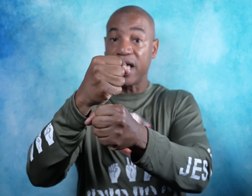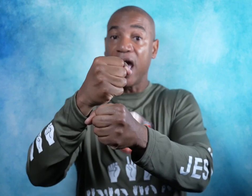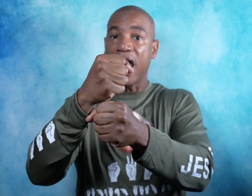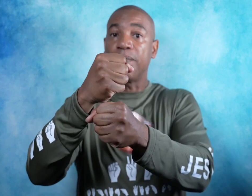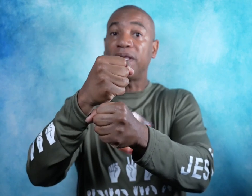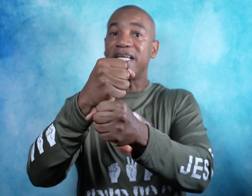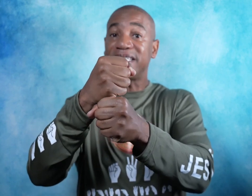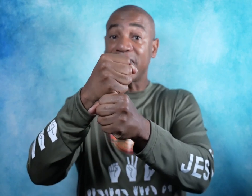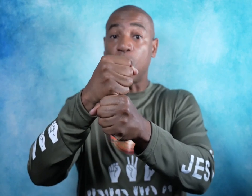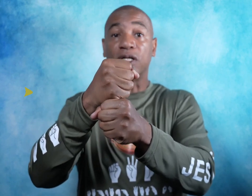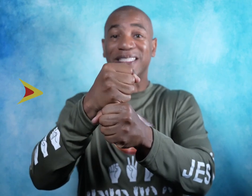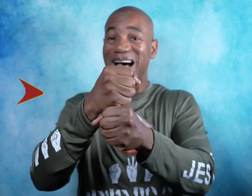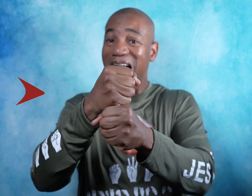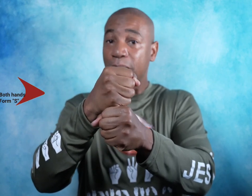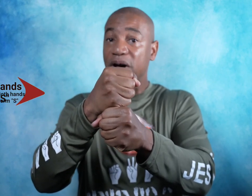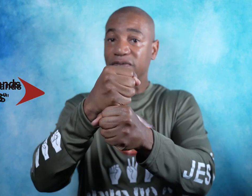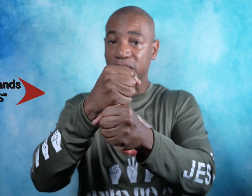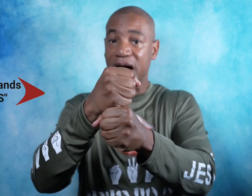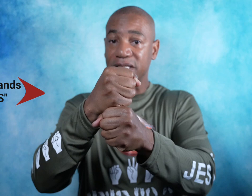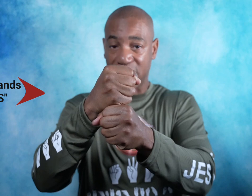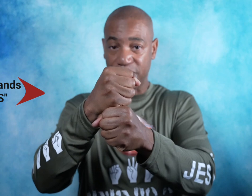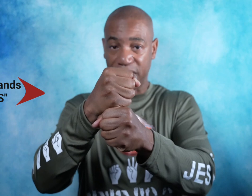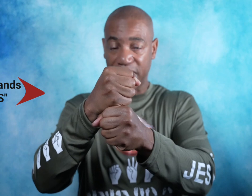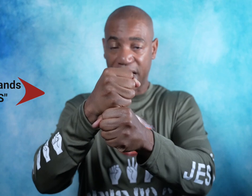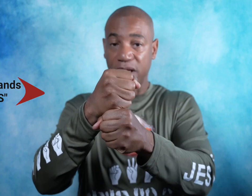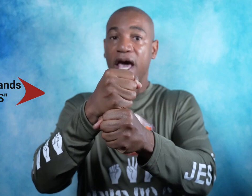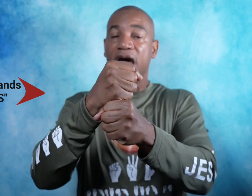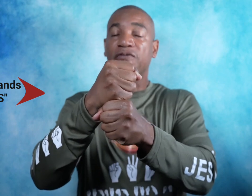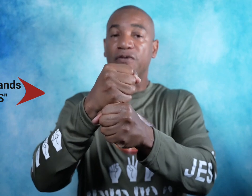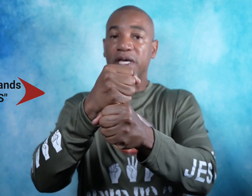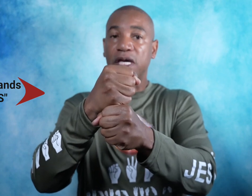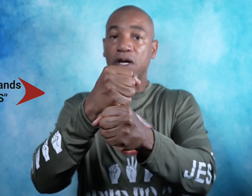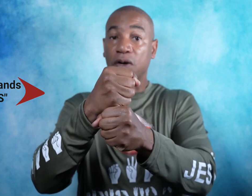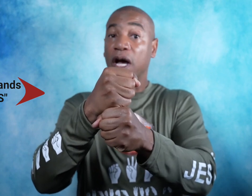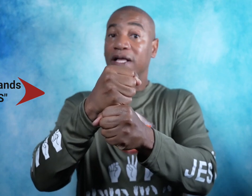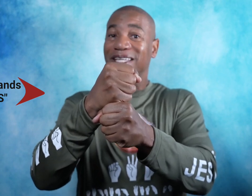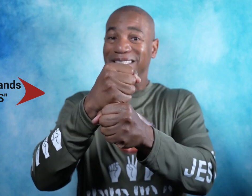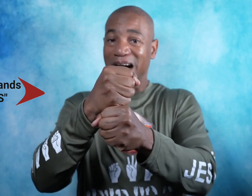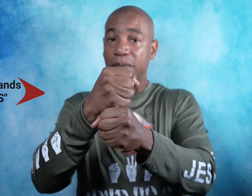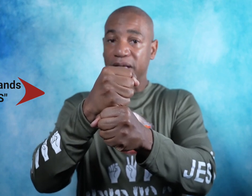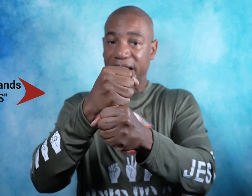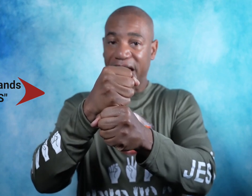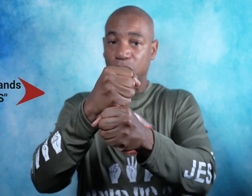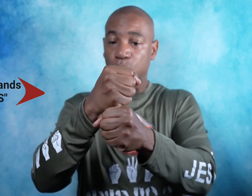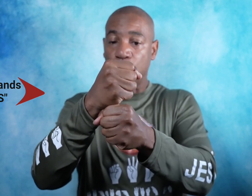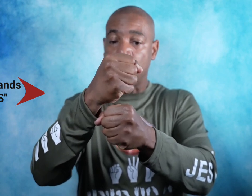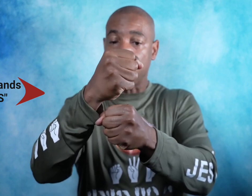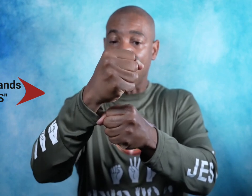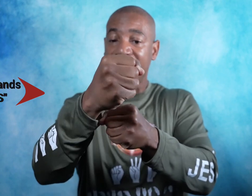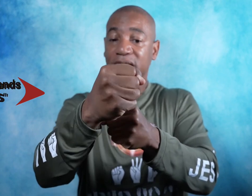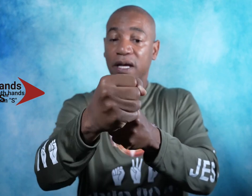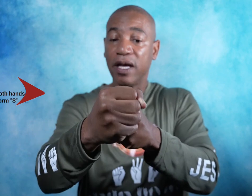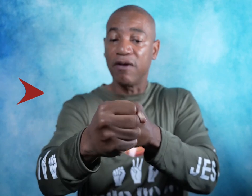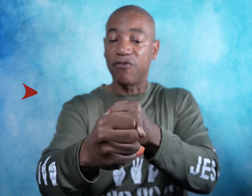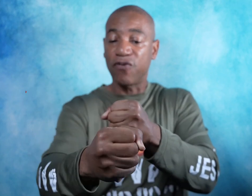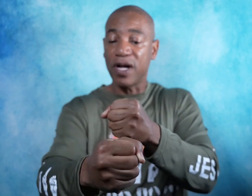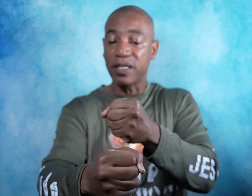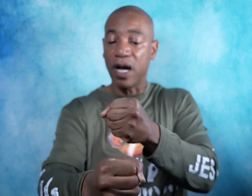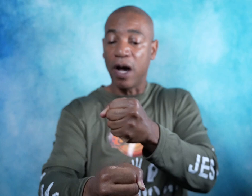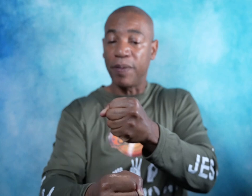and place that on top of the non-dominant hand. And from here the dominant hand will go right in front up